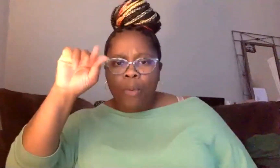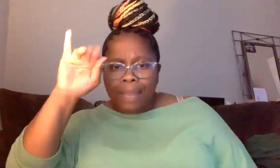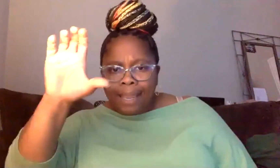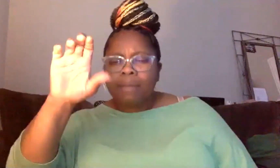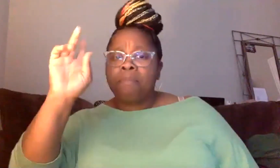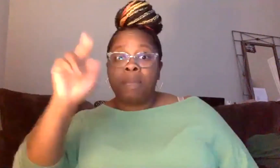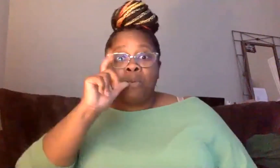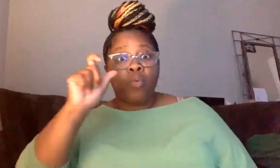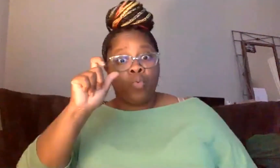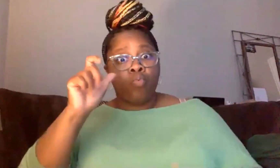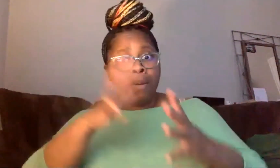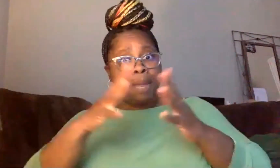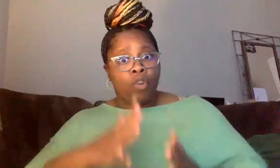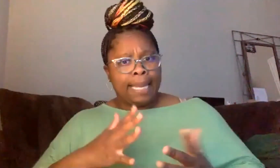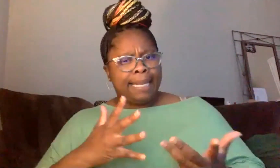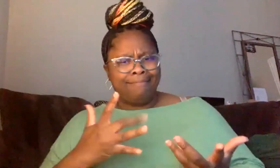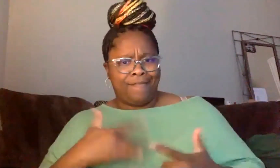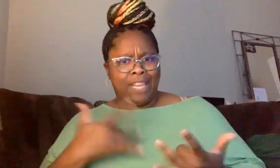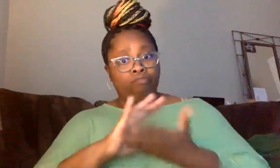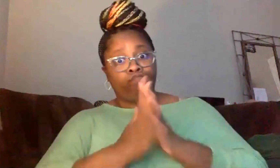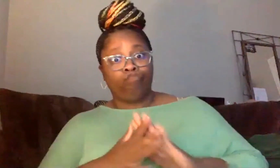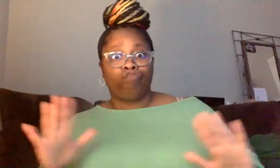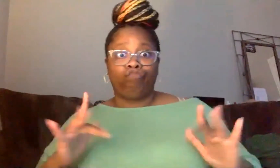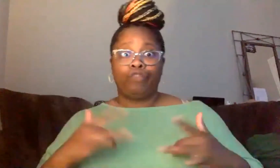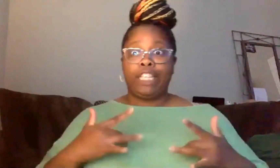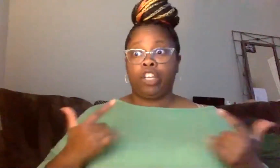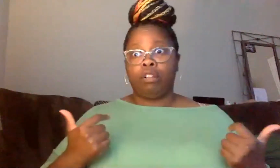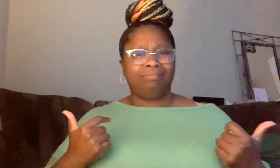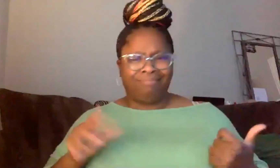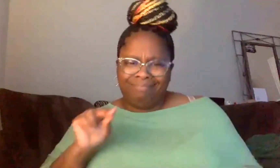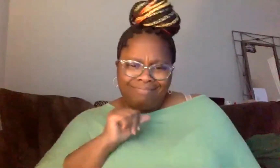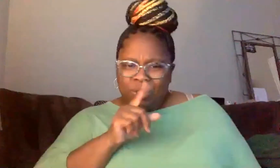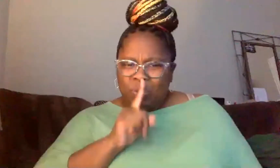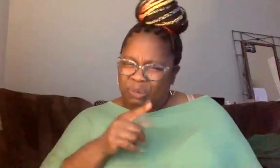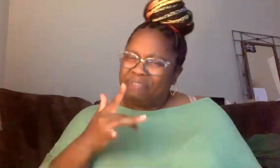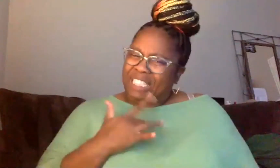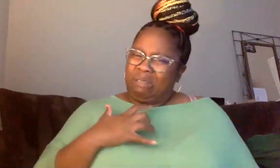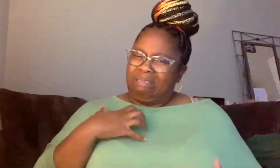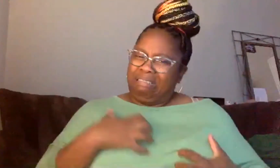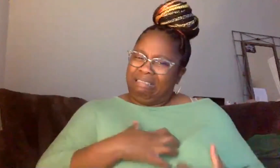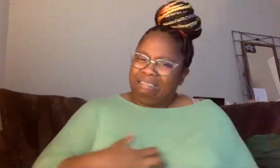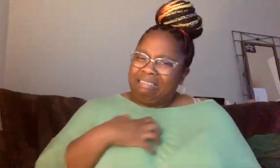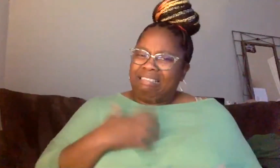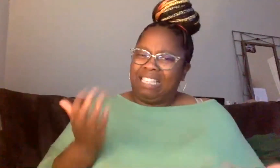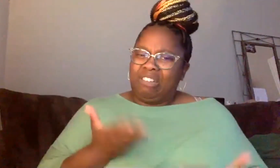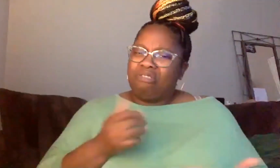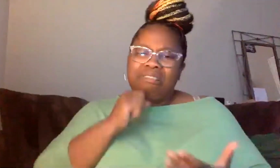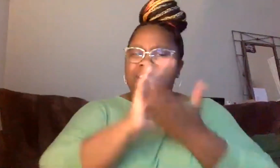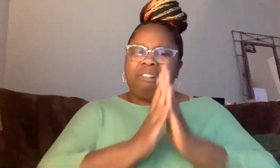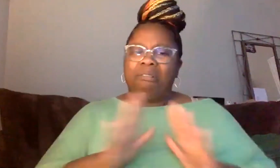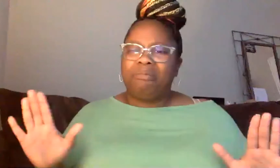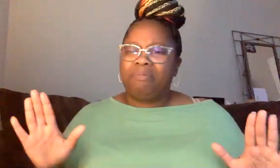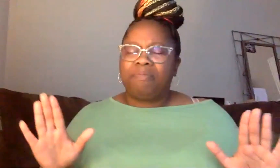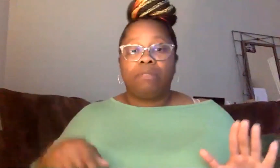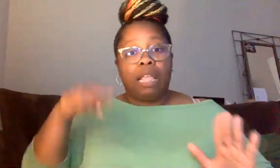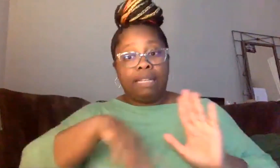calmness? We don't feel no tranquility within this. And it's like, that's what we're trying to get across to everybody. This Constitution